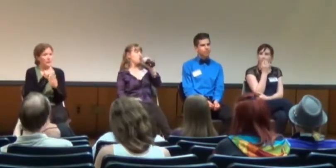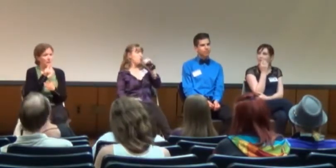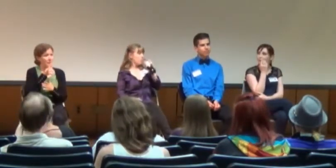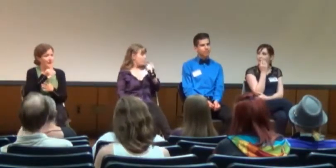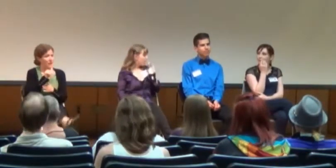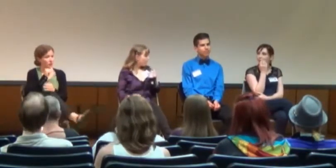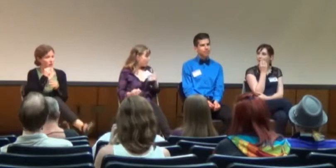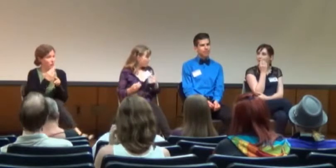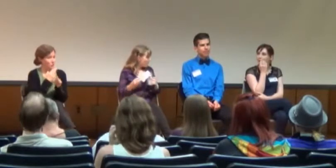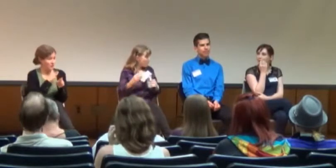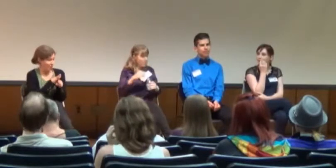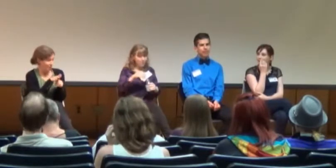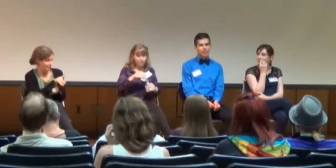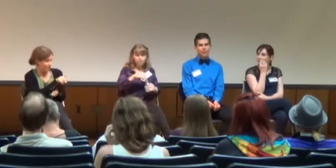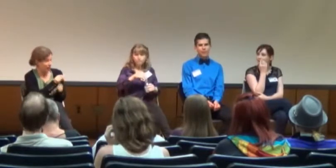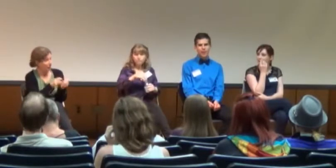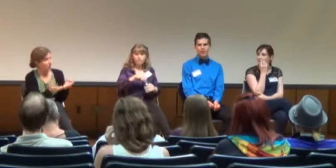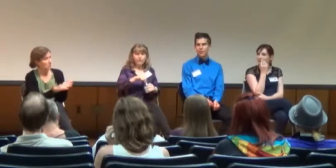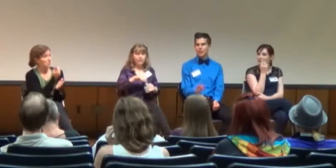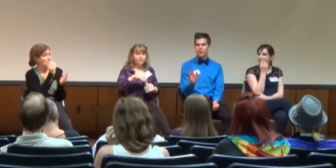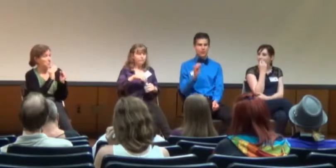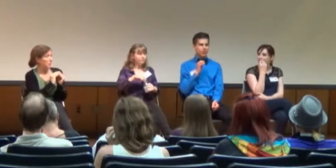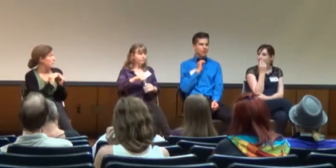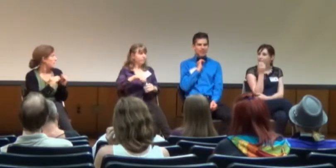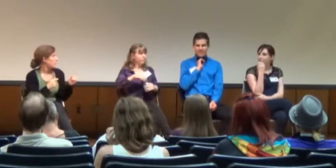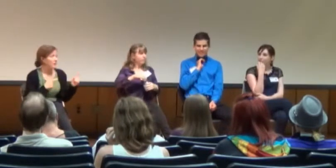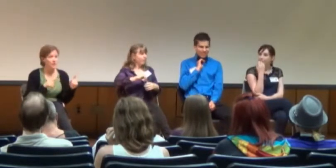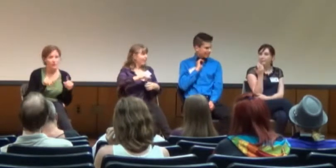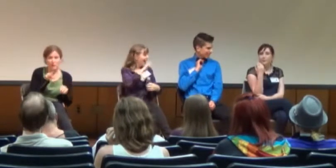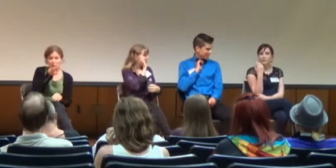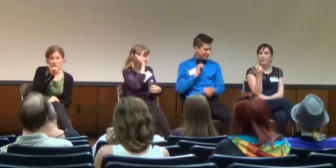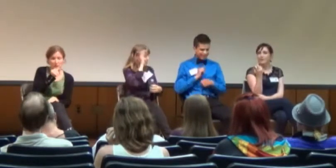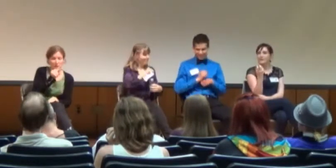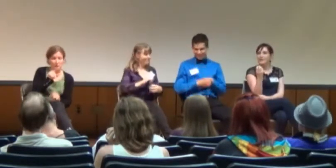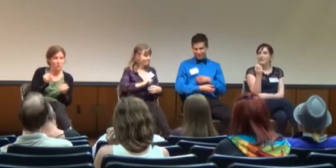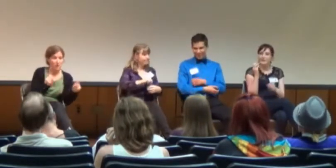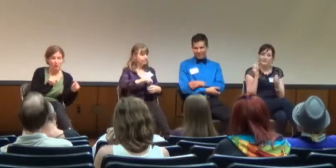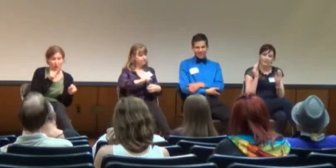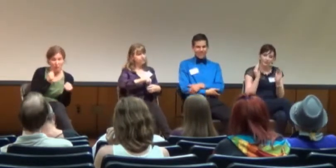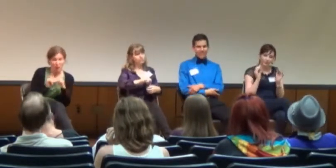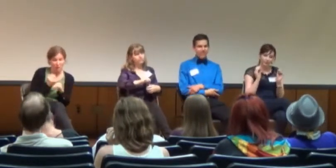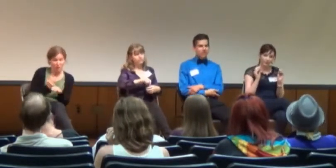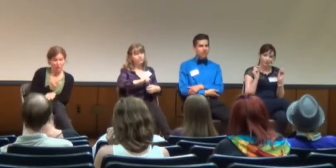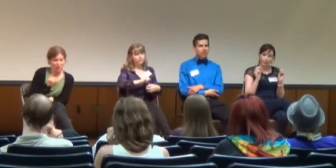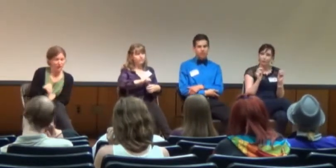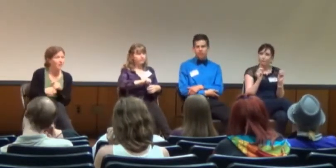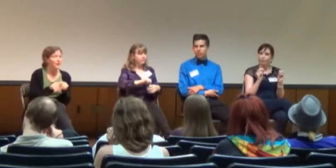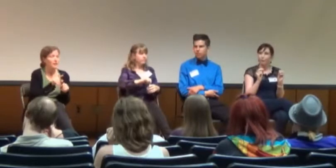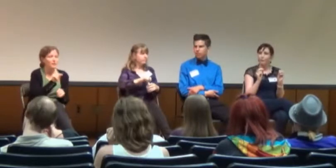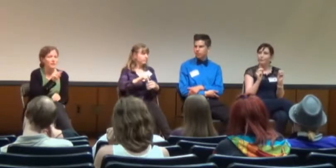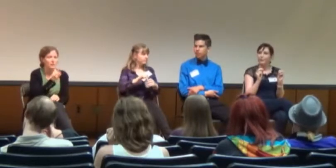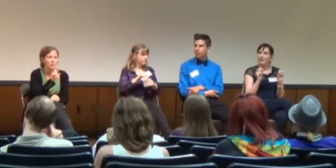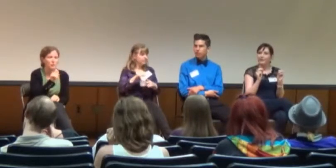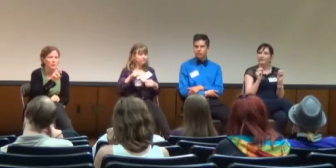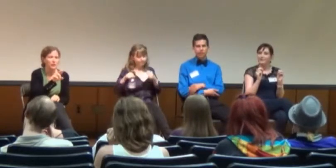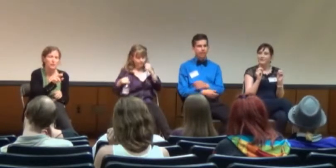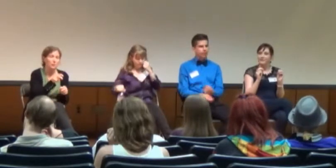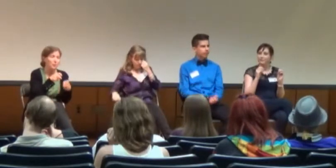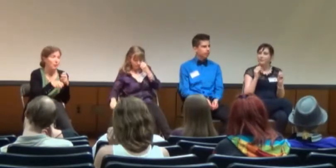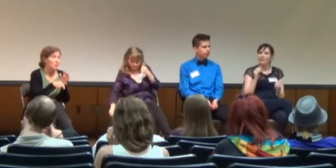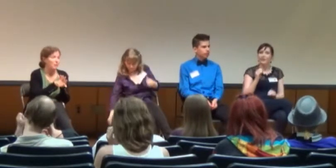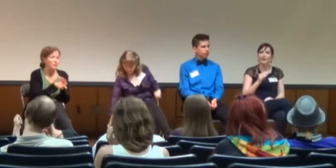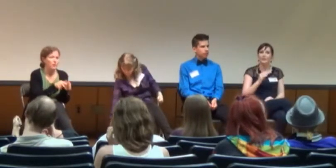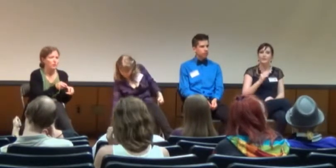On Twitter. Yeah, I don't know who's there. The problem on Twitter is that it's so short form, and